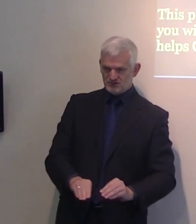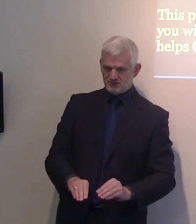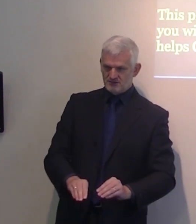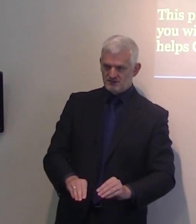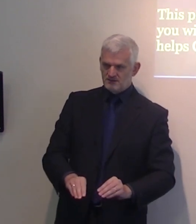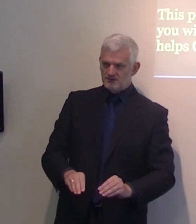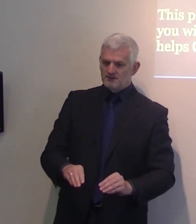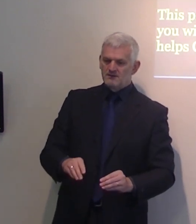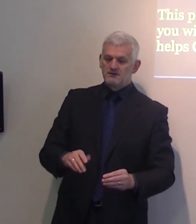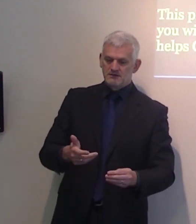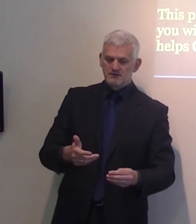the teachers received.